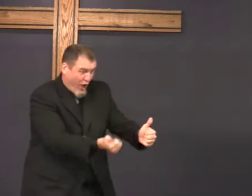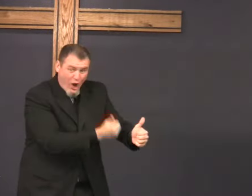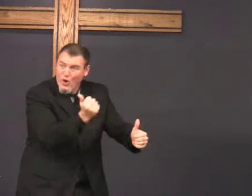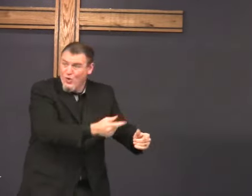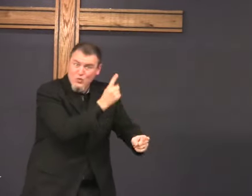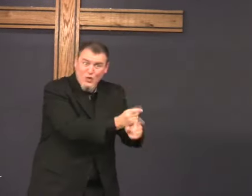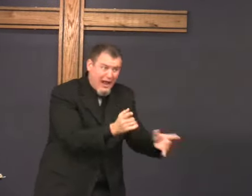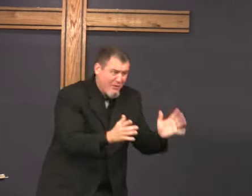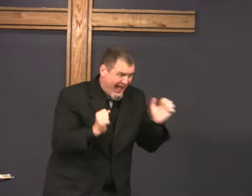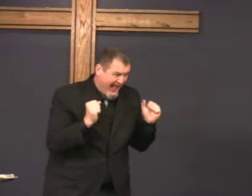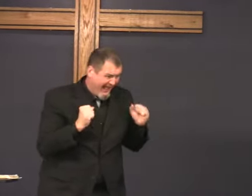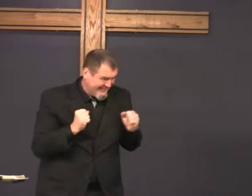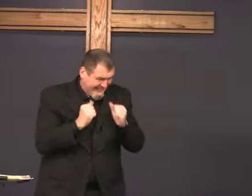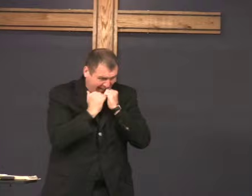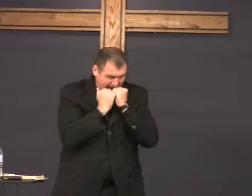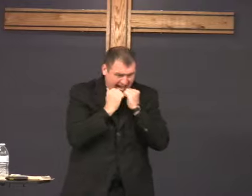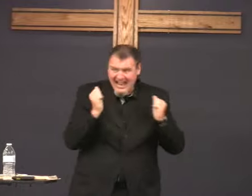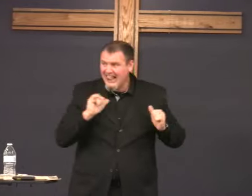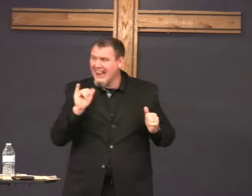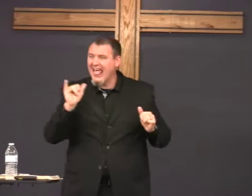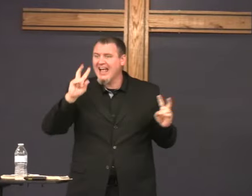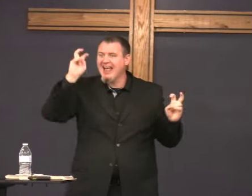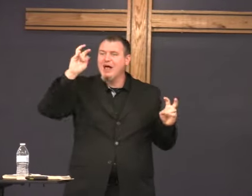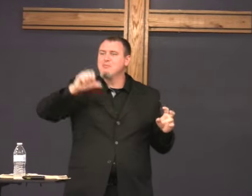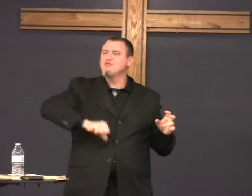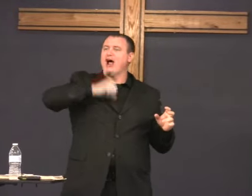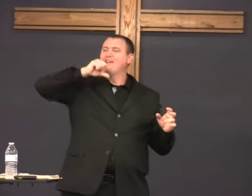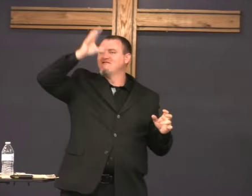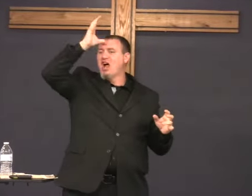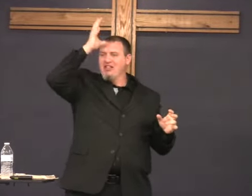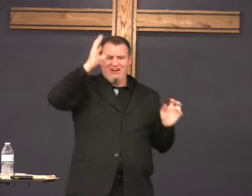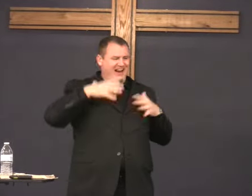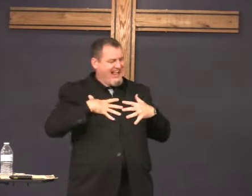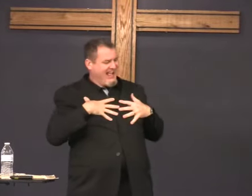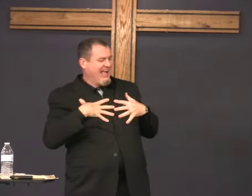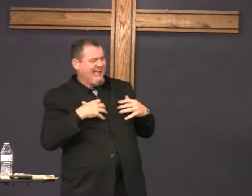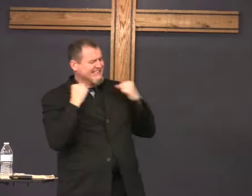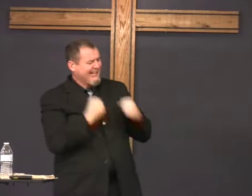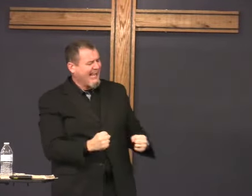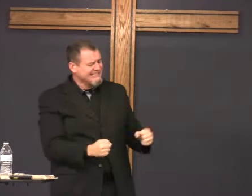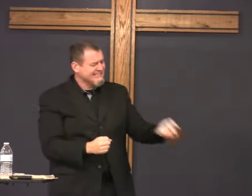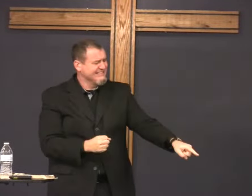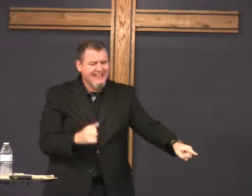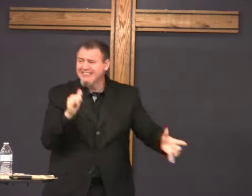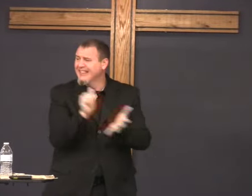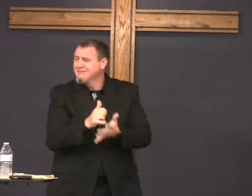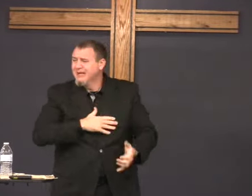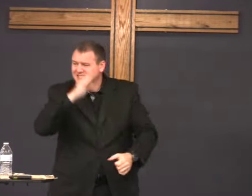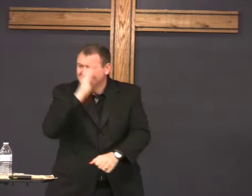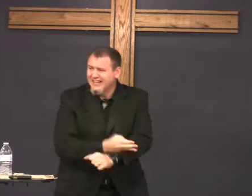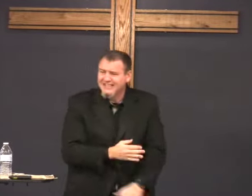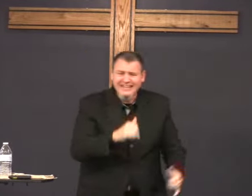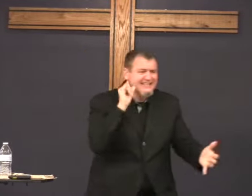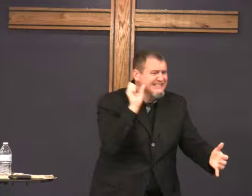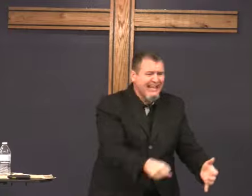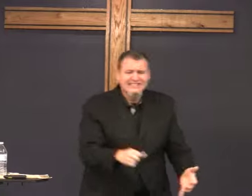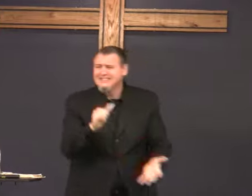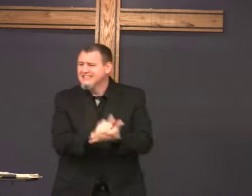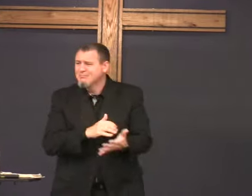following the right path of righteousness. And he's like a proud father. Yay. Yes. That's my